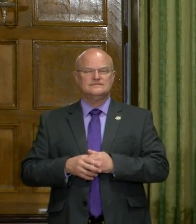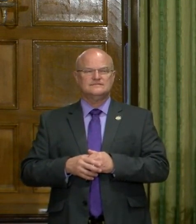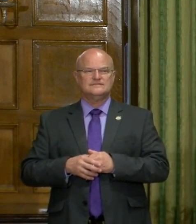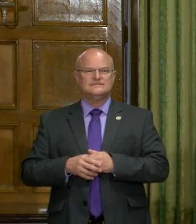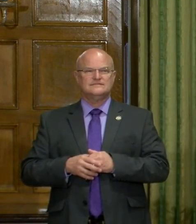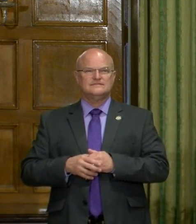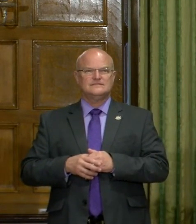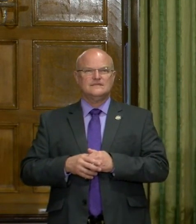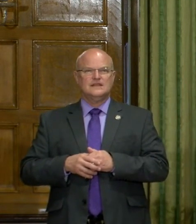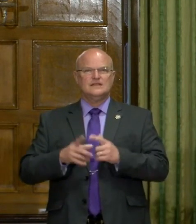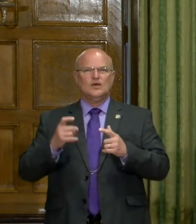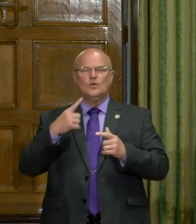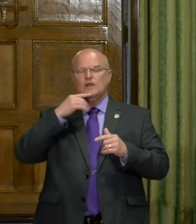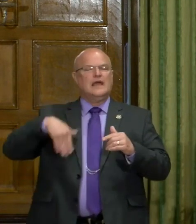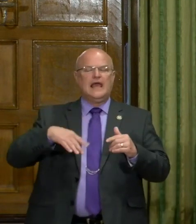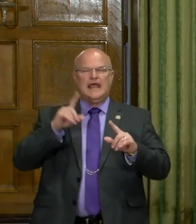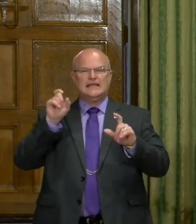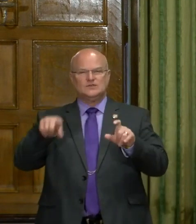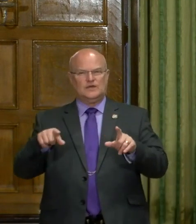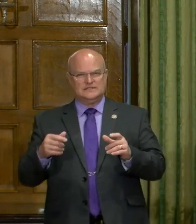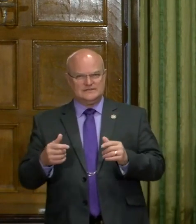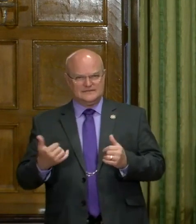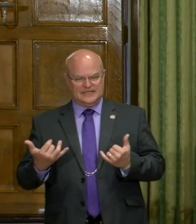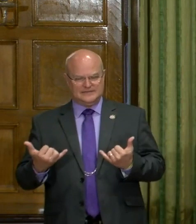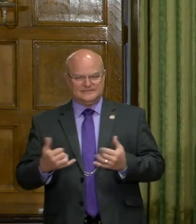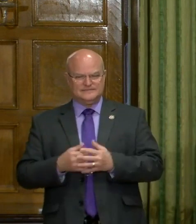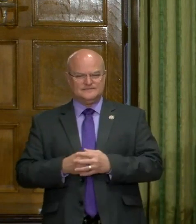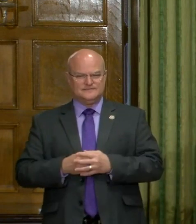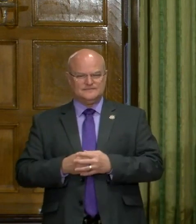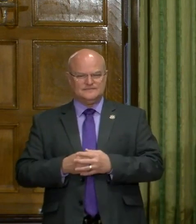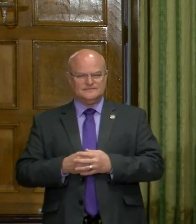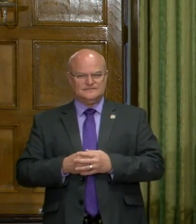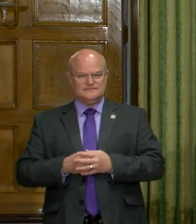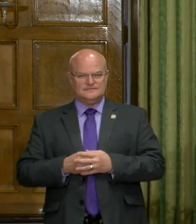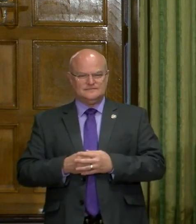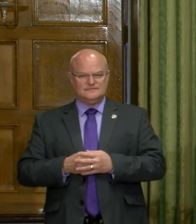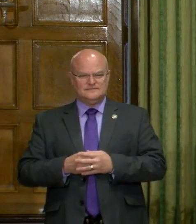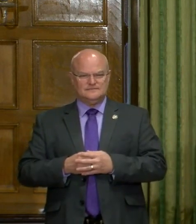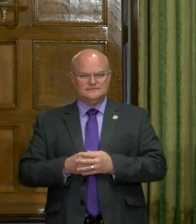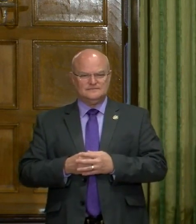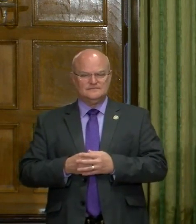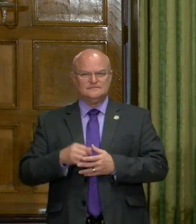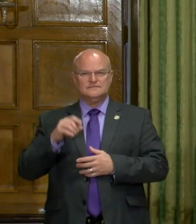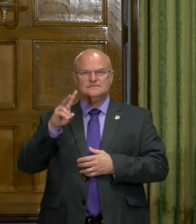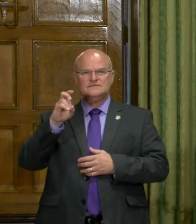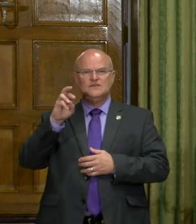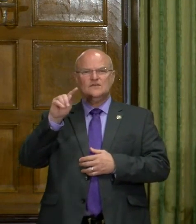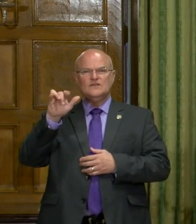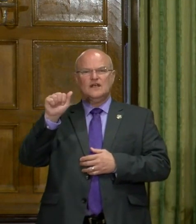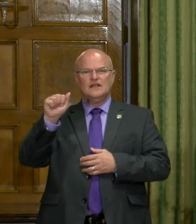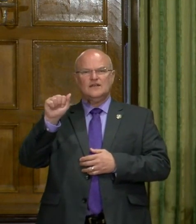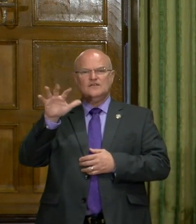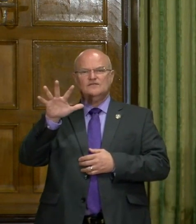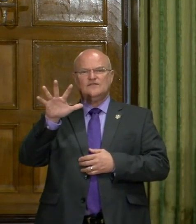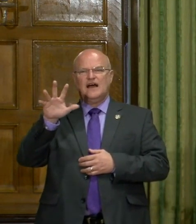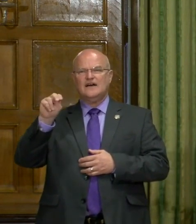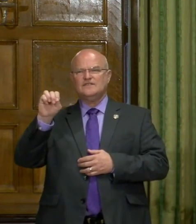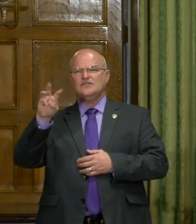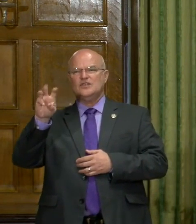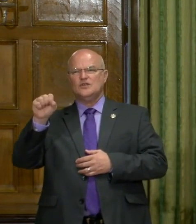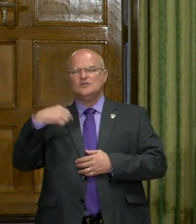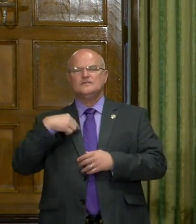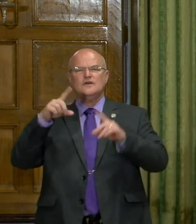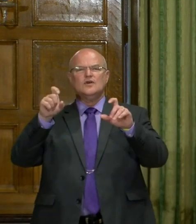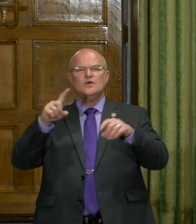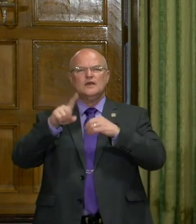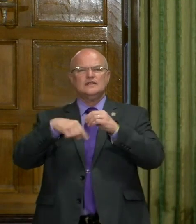Well, let's go to the one who hasn't asked a question yet. Yeah, this is Veronica Portego with Five News. I have a